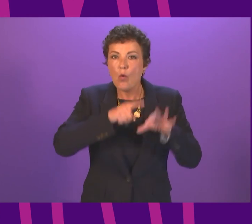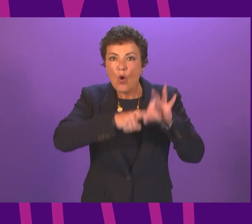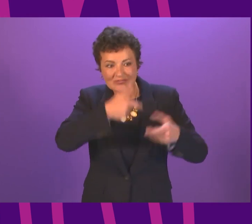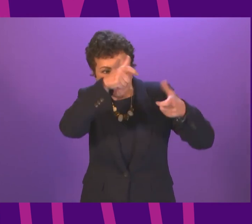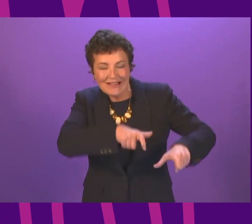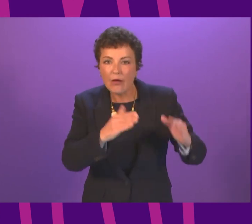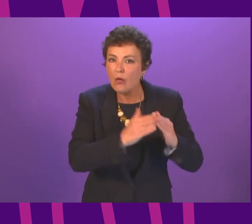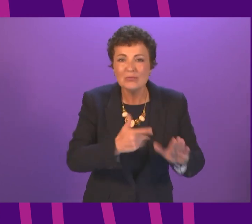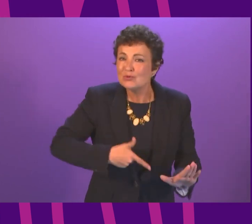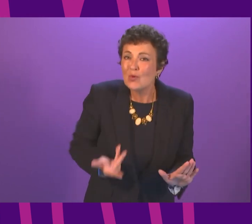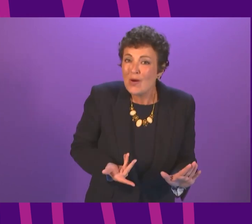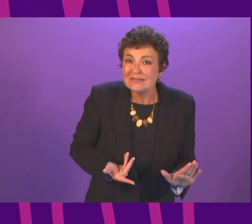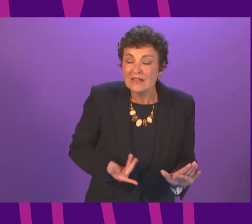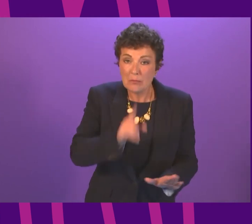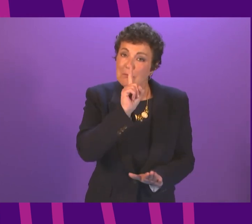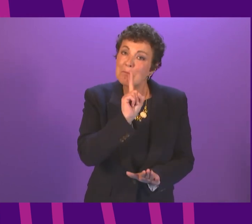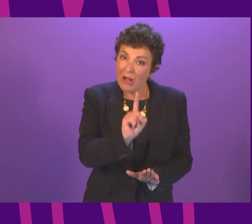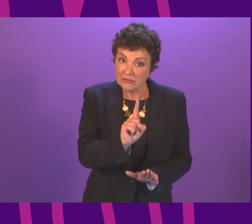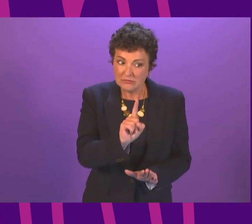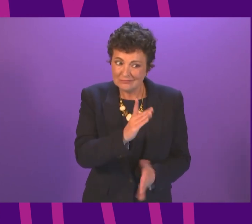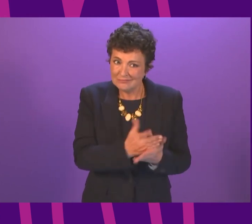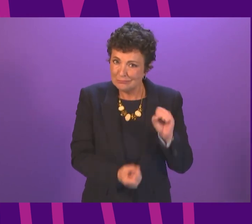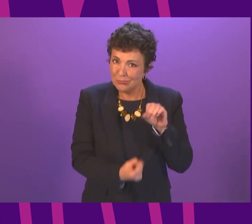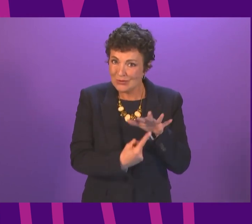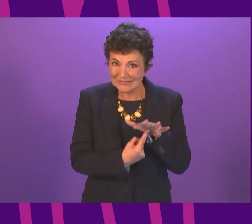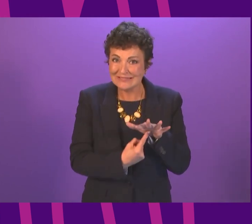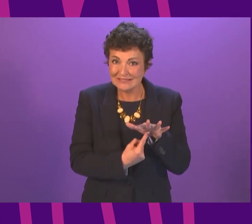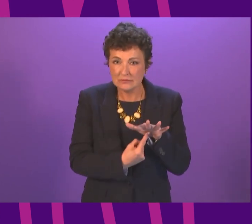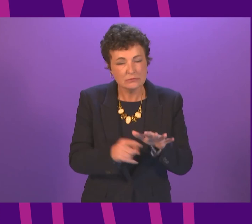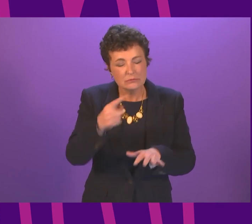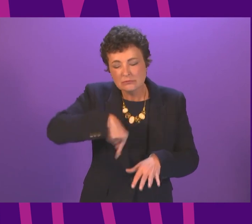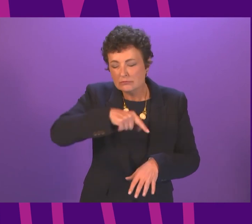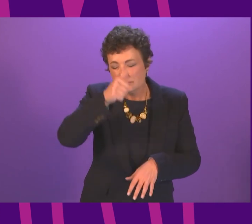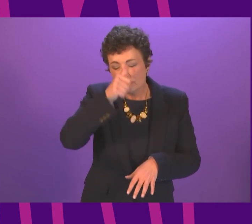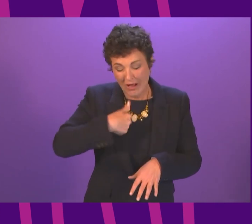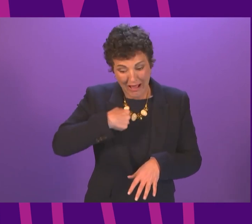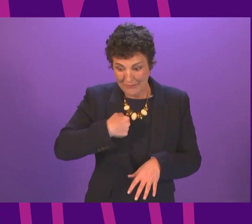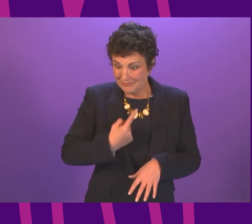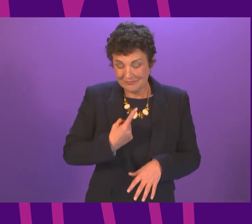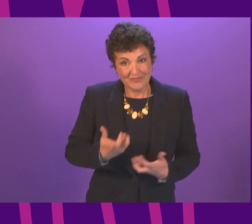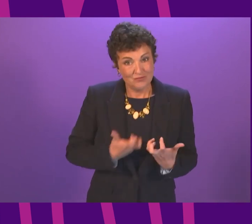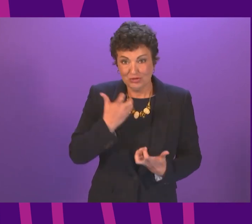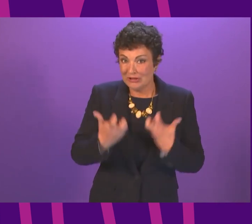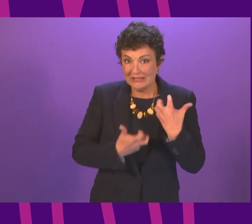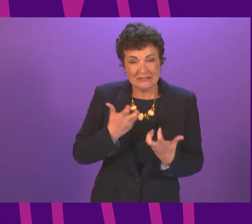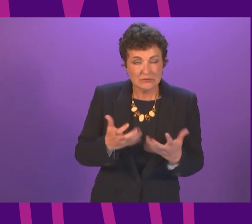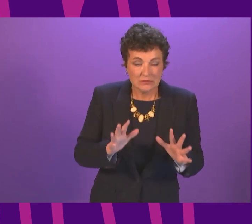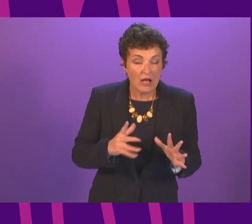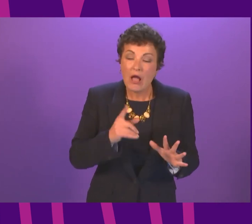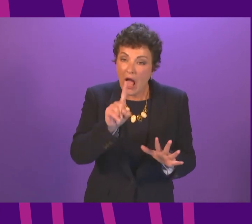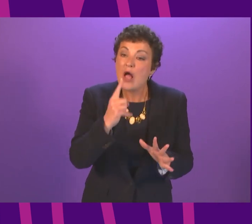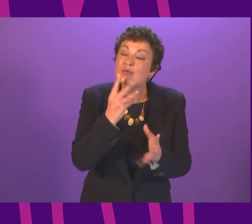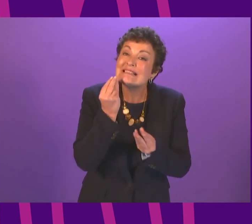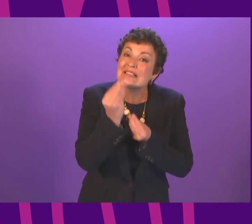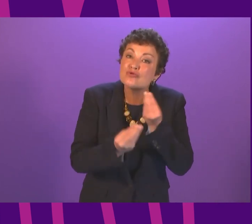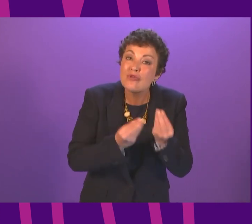are protections that are important right now. Everybody knows the frustration I have about what I would describe as the